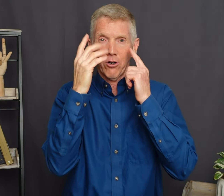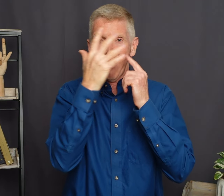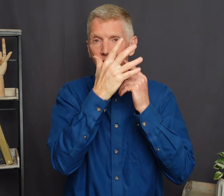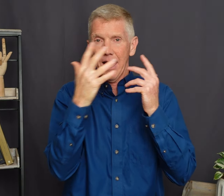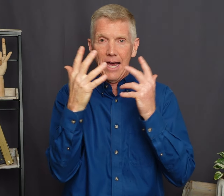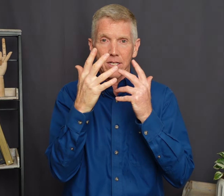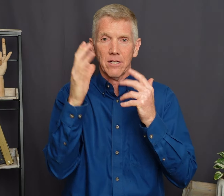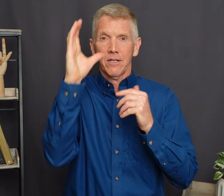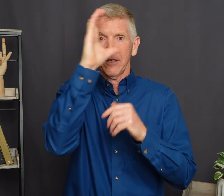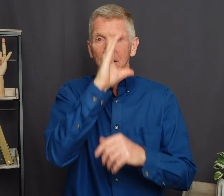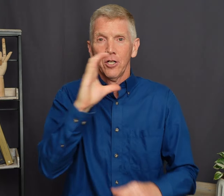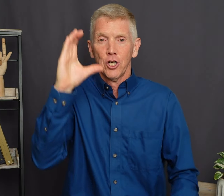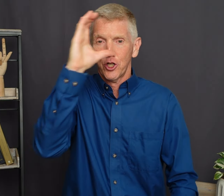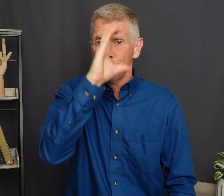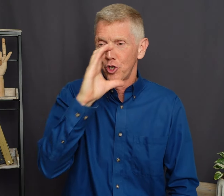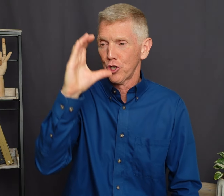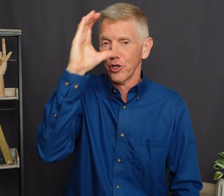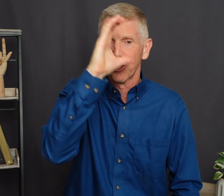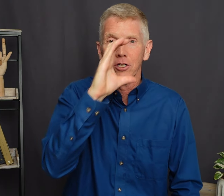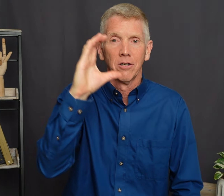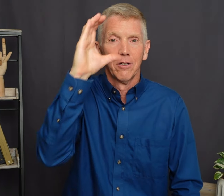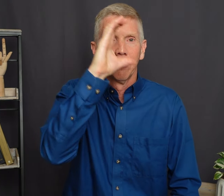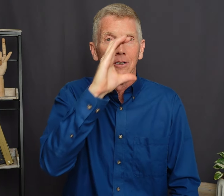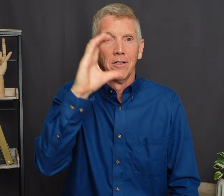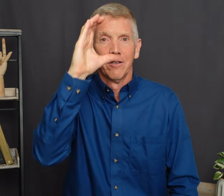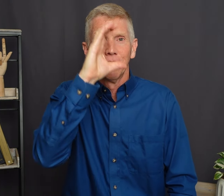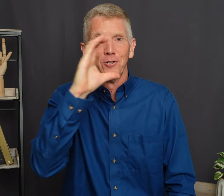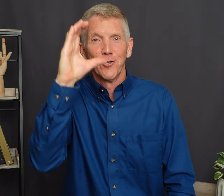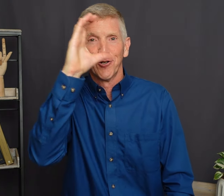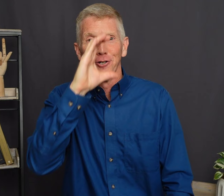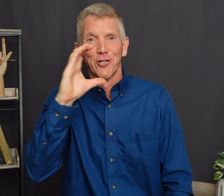off the eyes To search To search